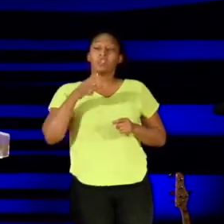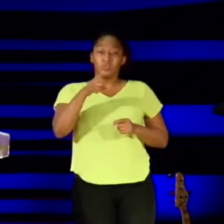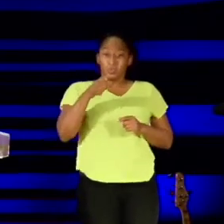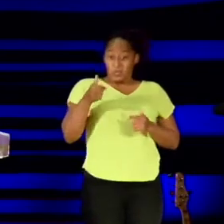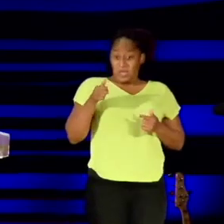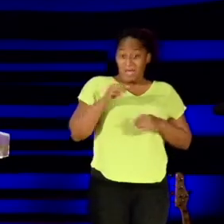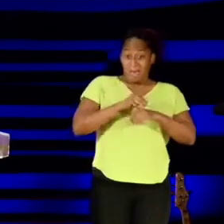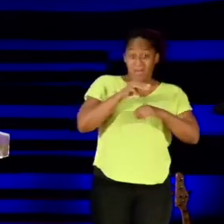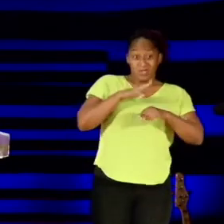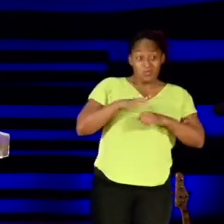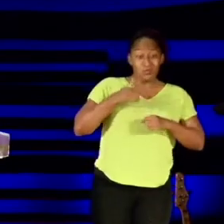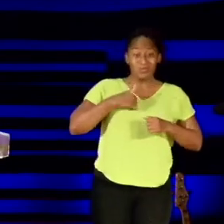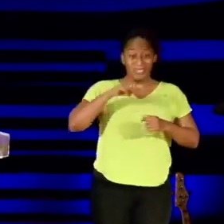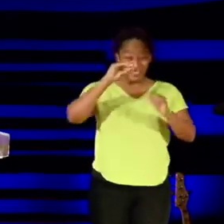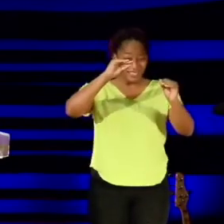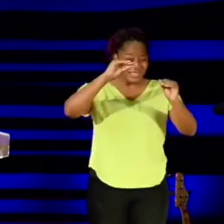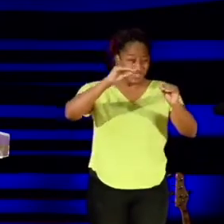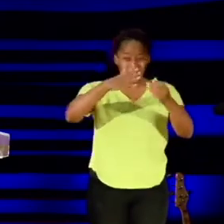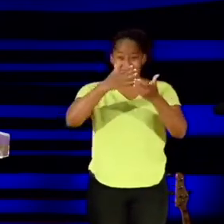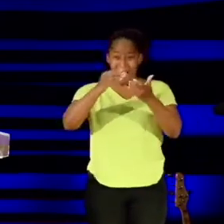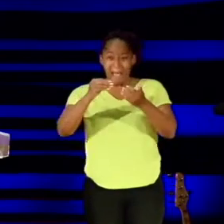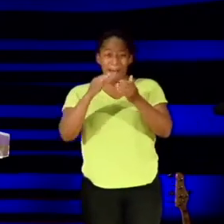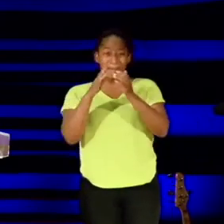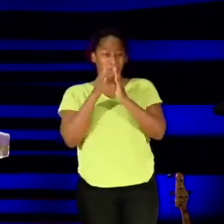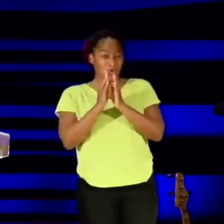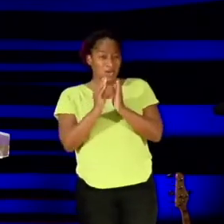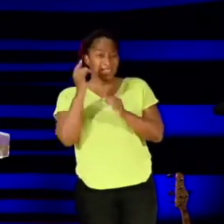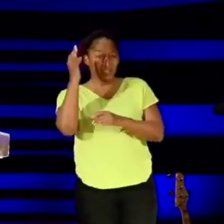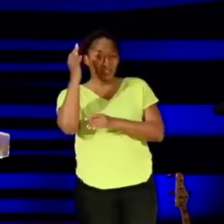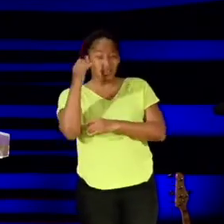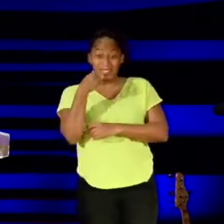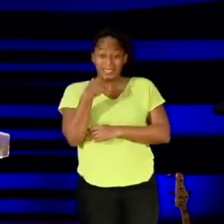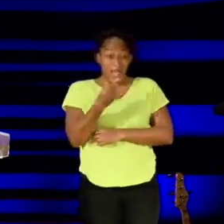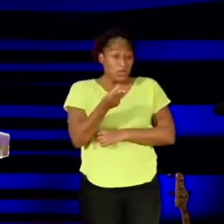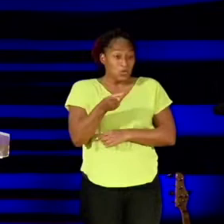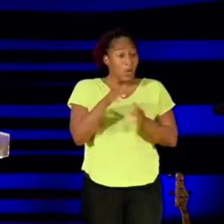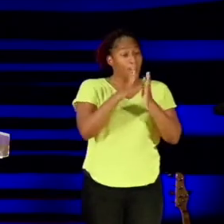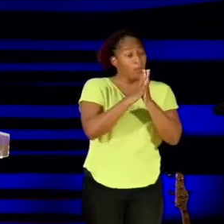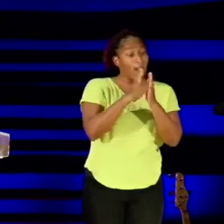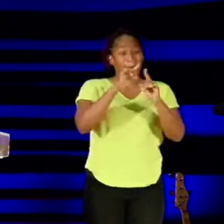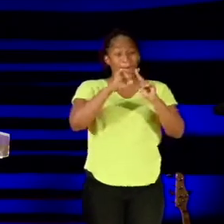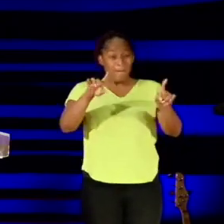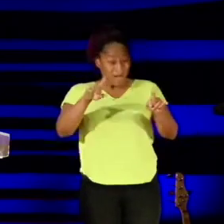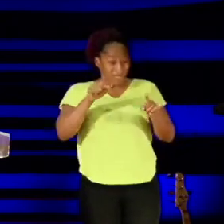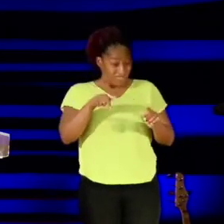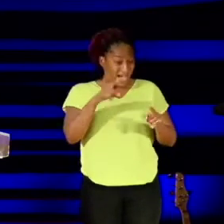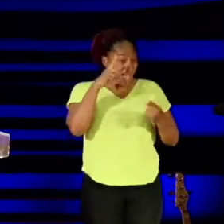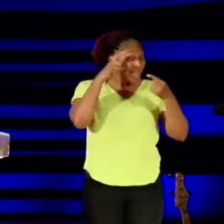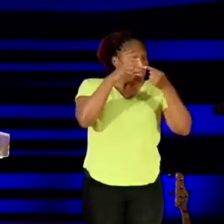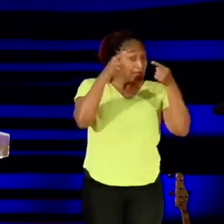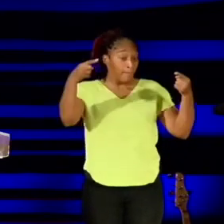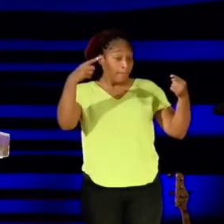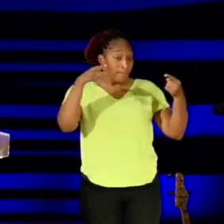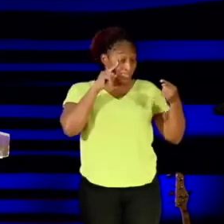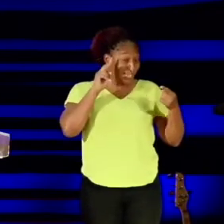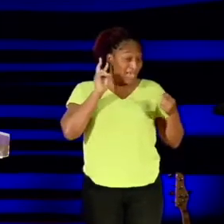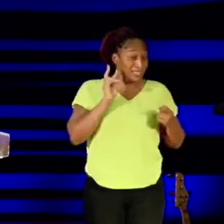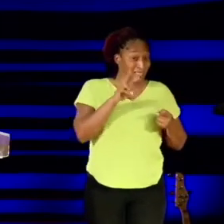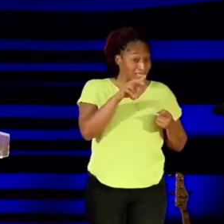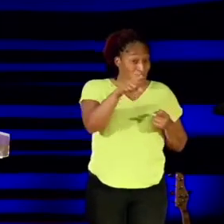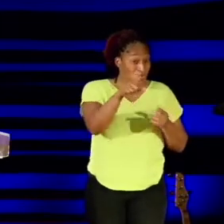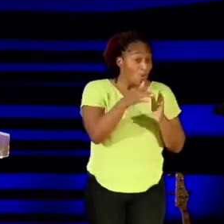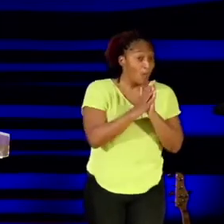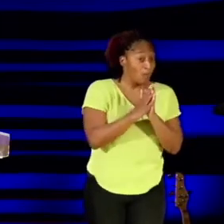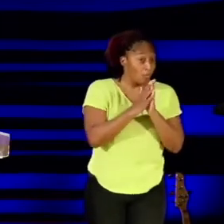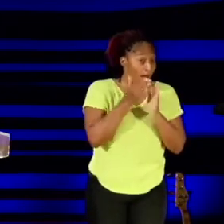preaching, shifting toward everybody praying. But can the enemy or that unclean spirit of depression find you on the prayer line? Or